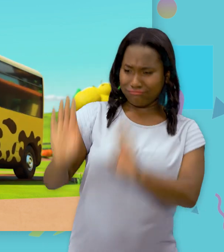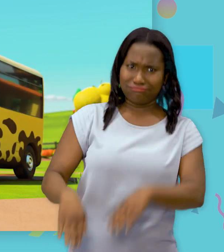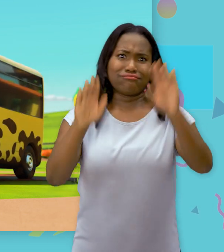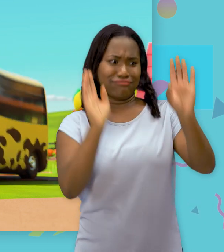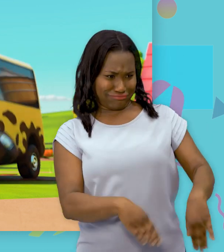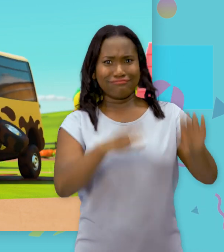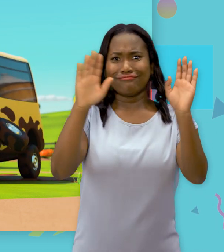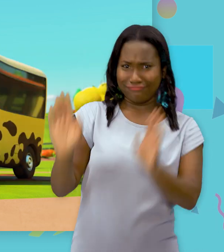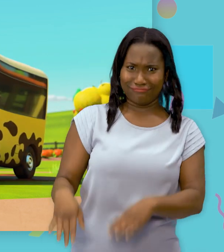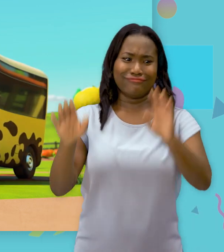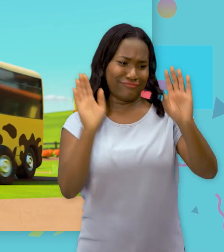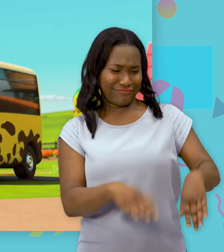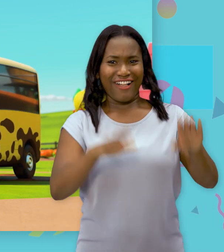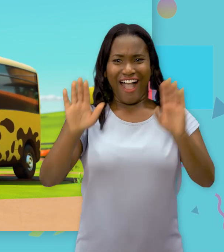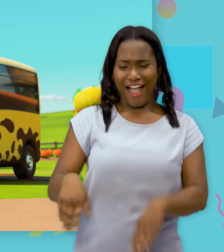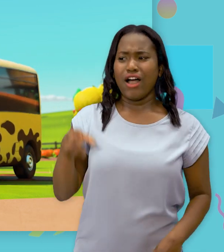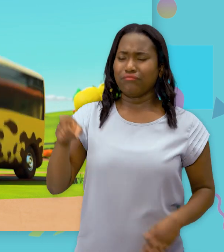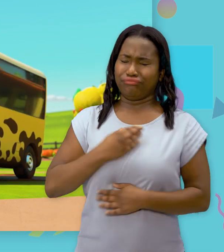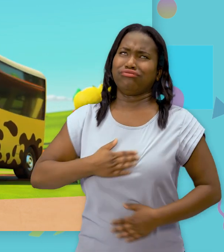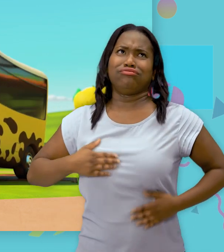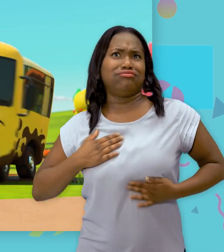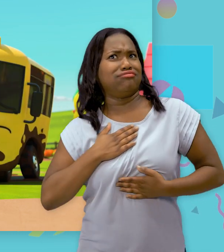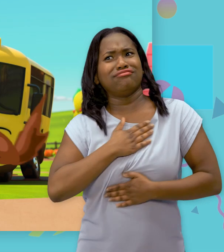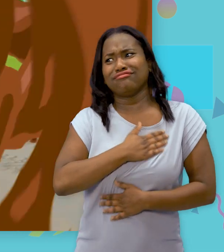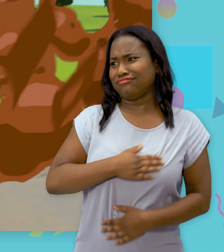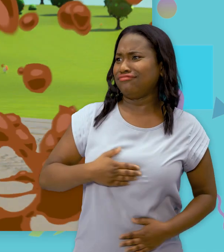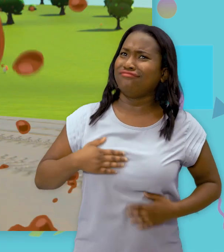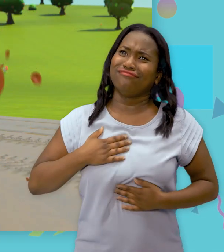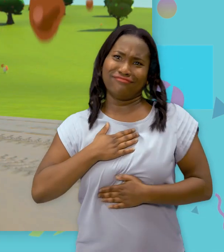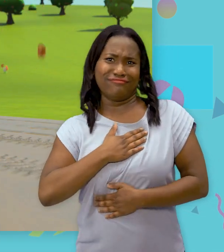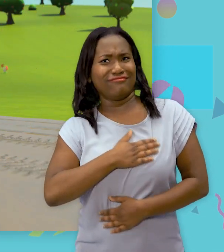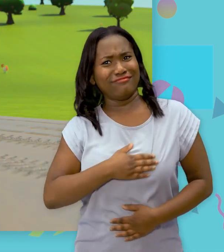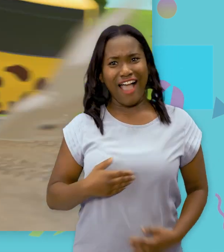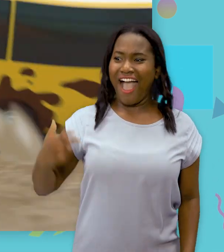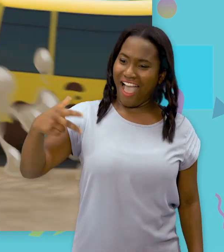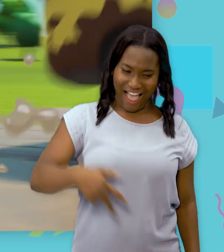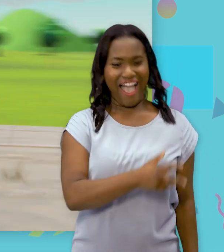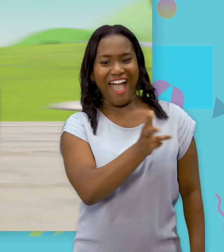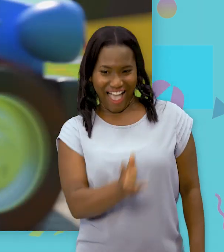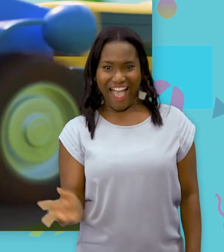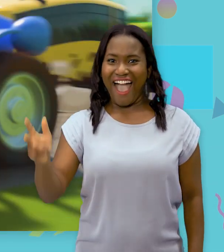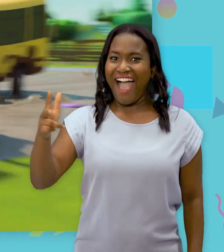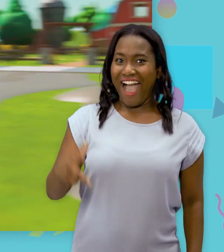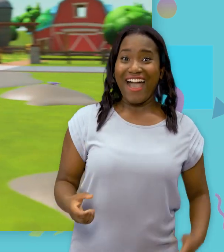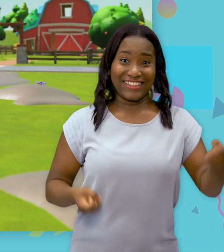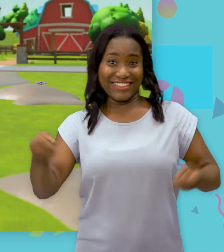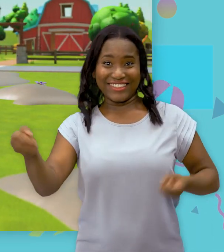goes, slish, splash He's having so much fun, rolling through all the mud Terry